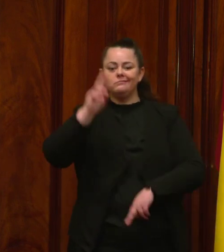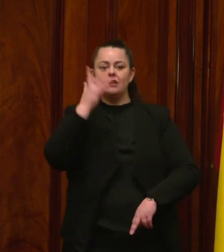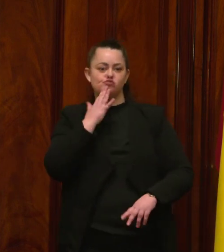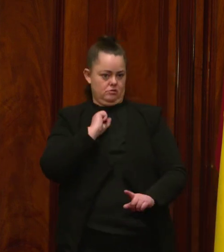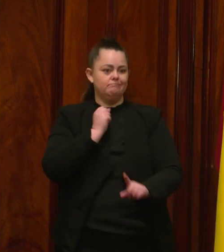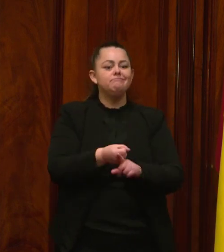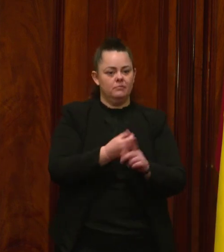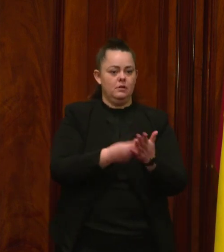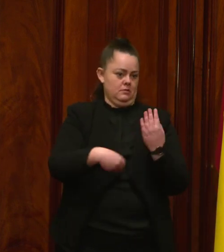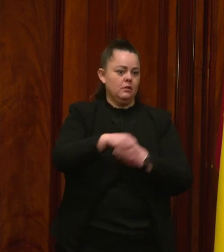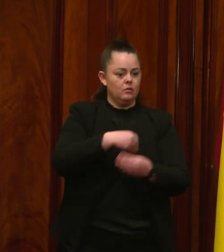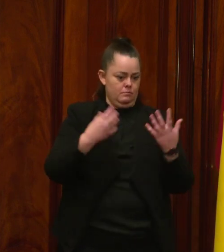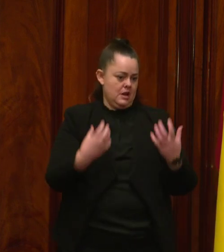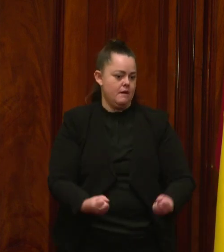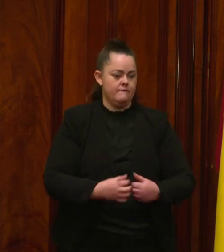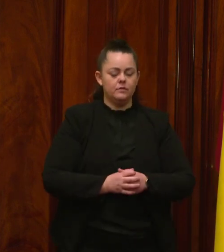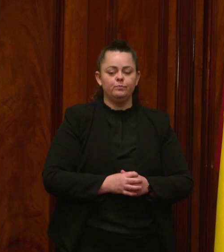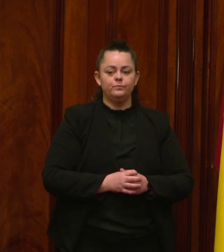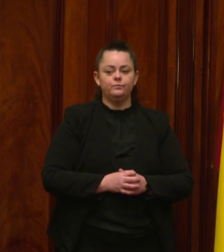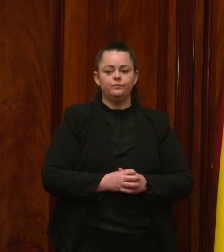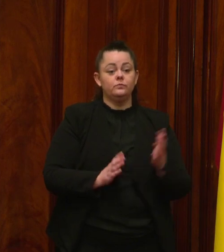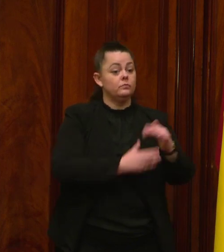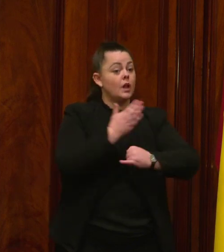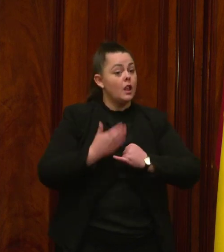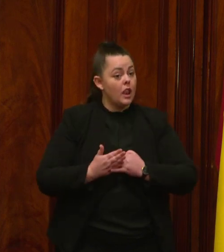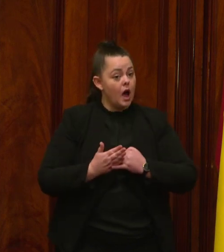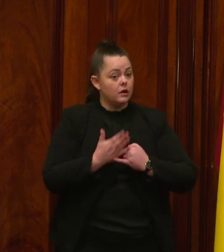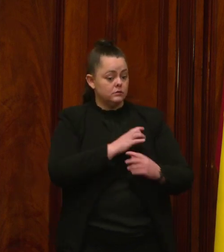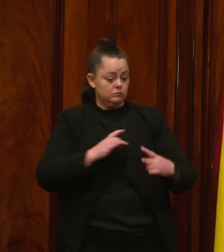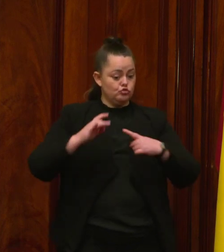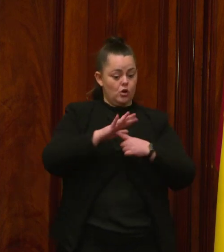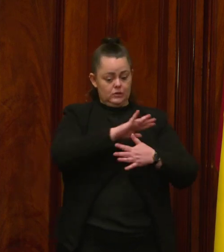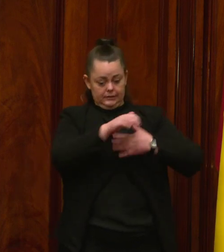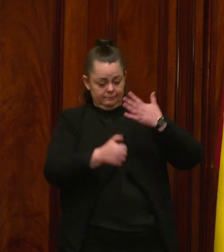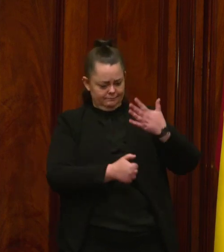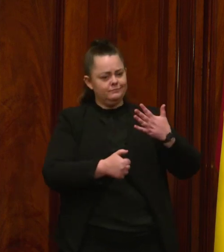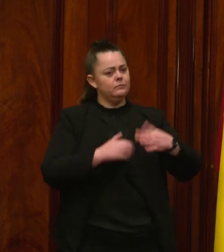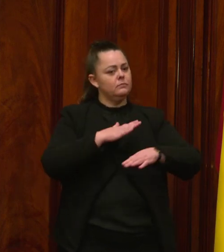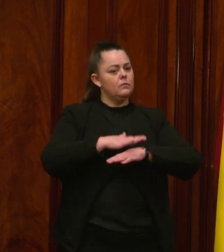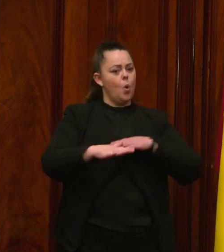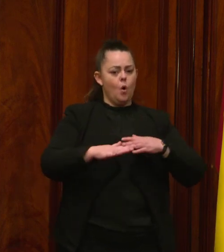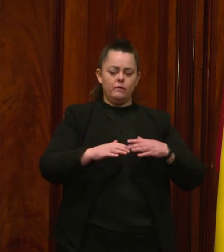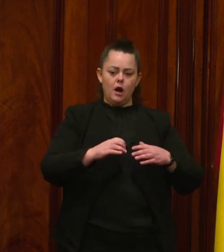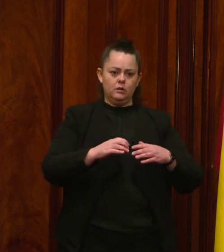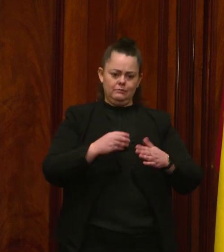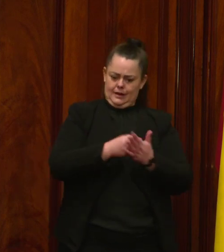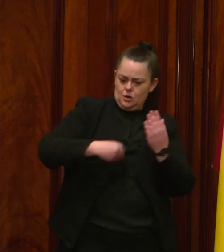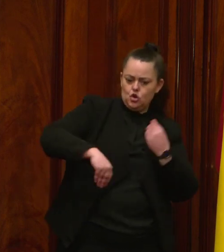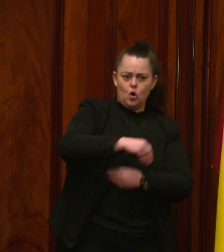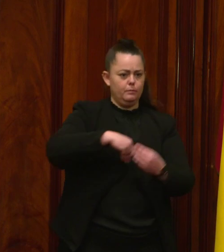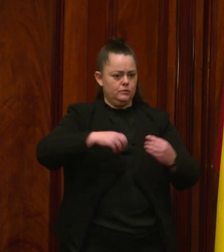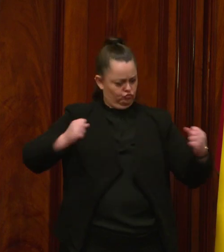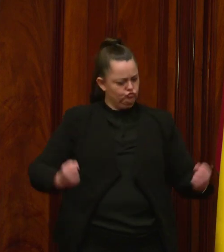The final priority is around the economy and resilience. COVID was many things.